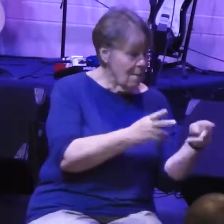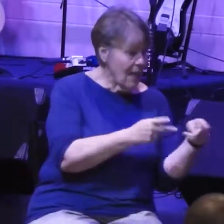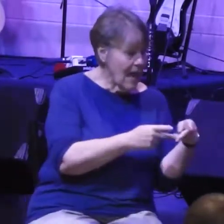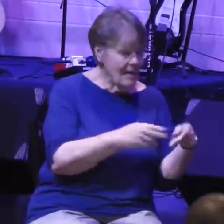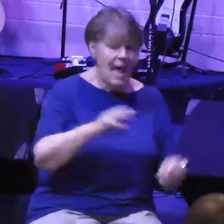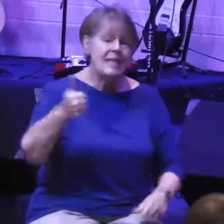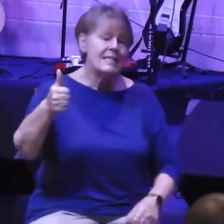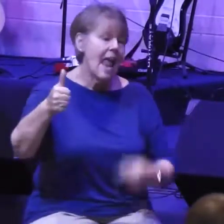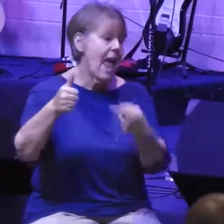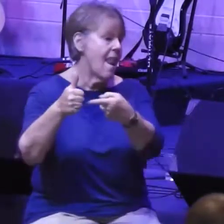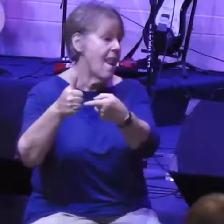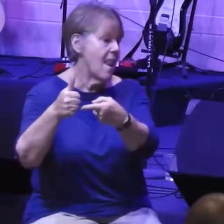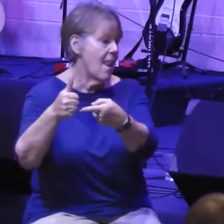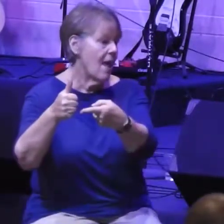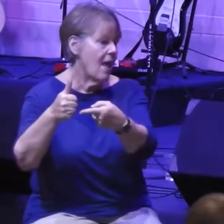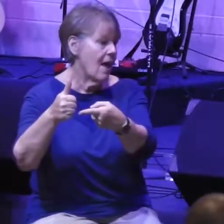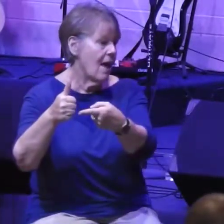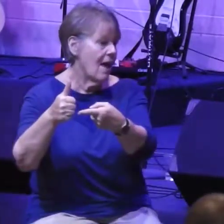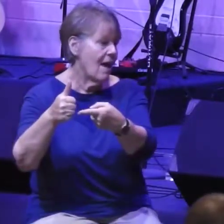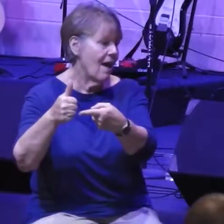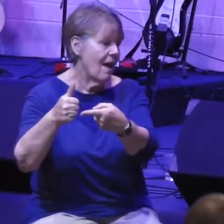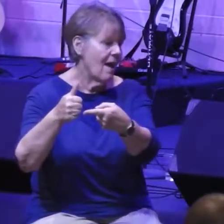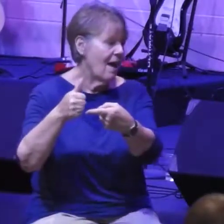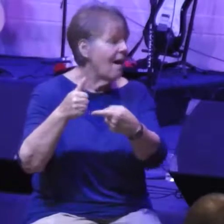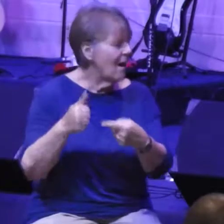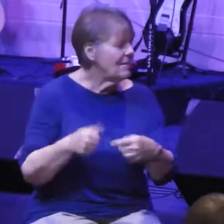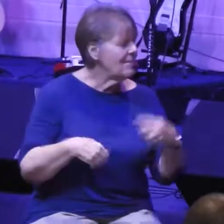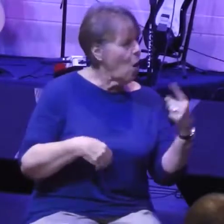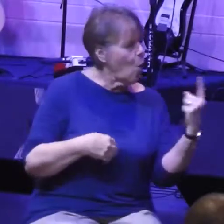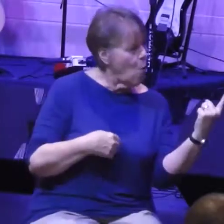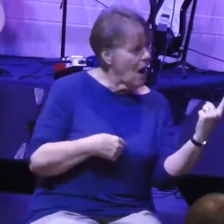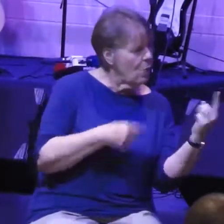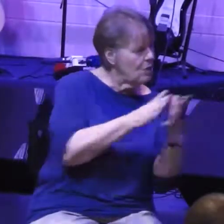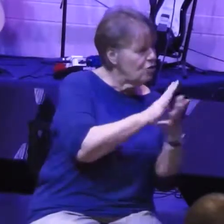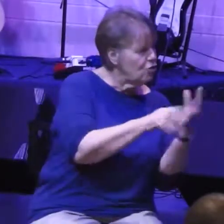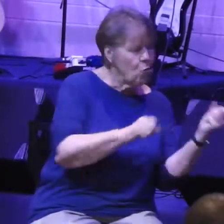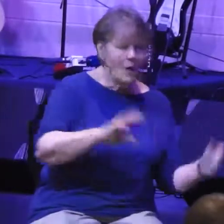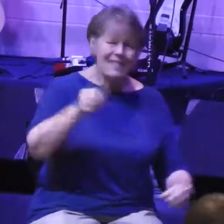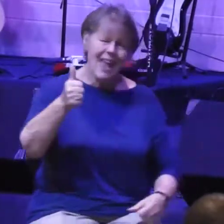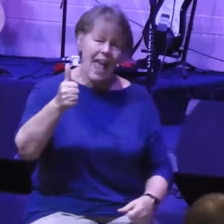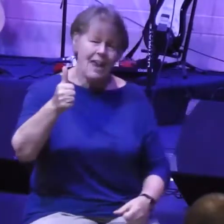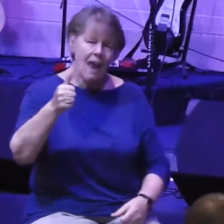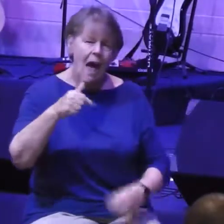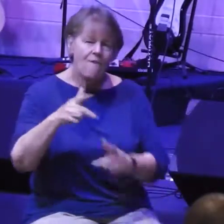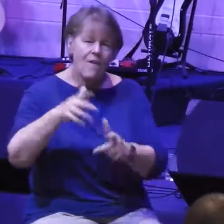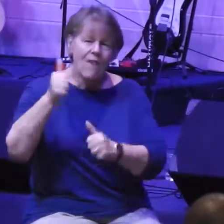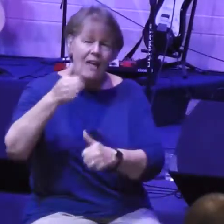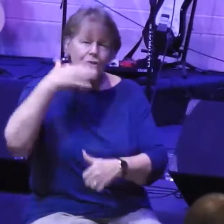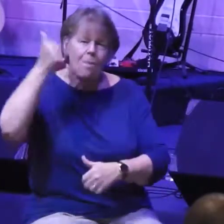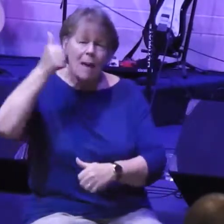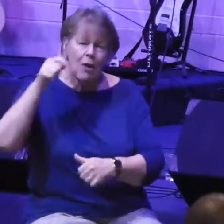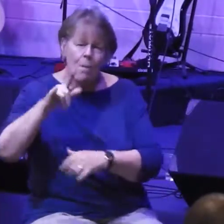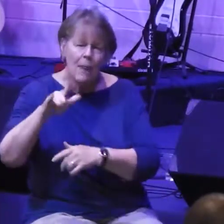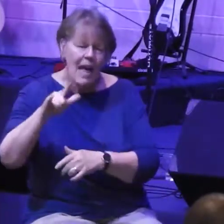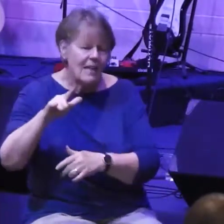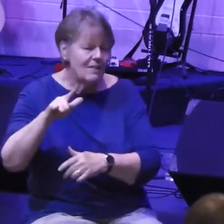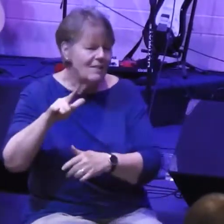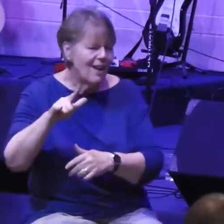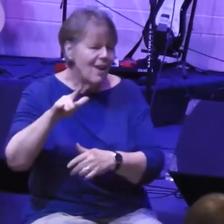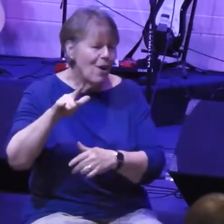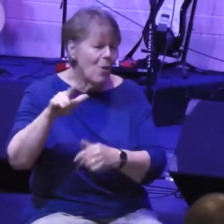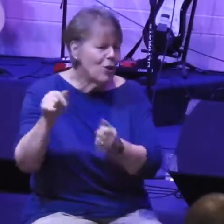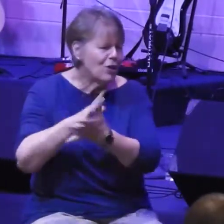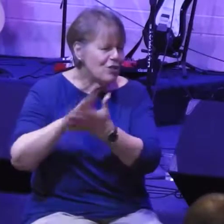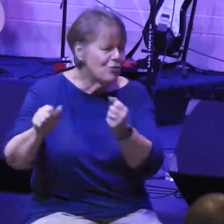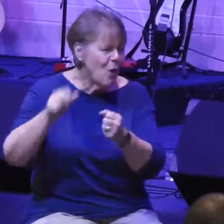maneuverable planes, for every one that was shot down, 10 of the faster, better planes were shot down. And so this author shares a story